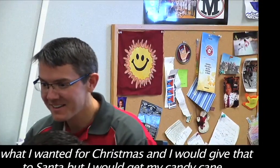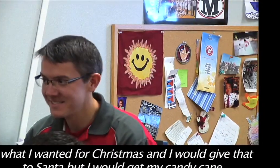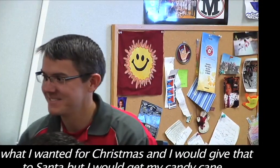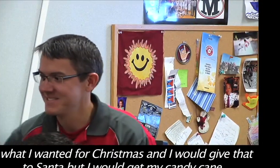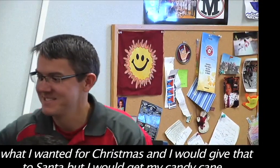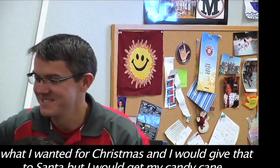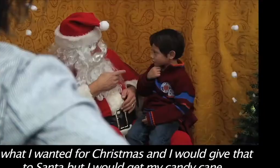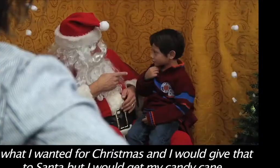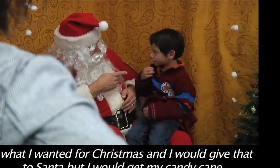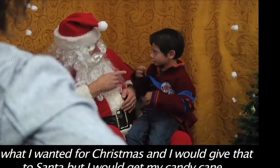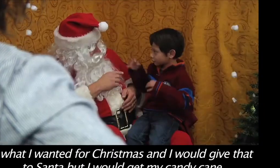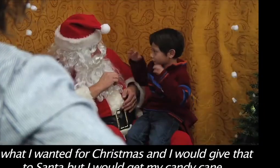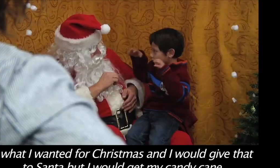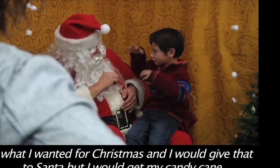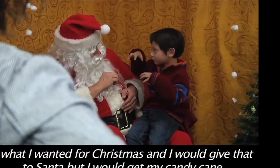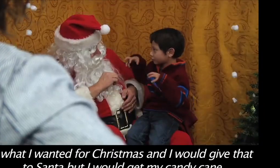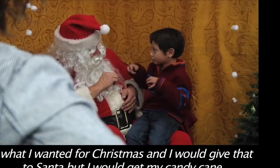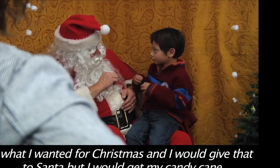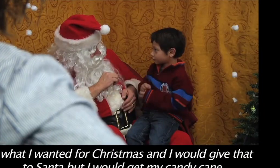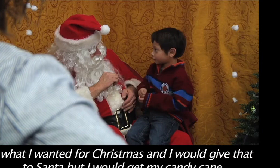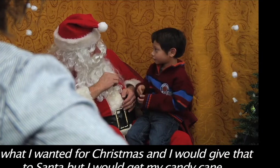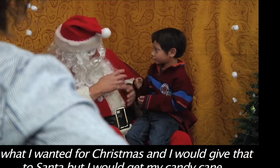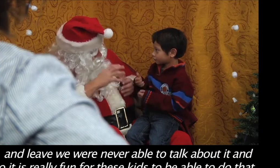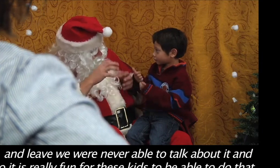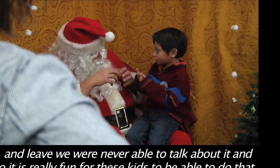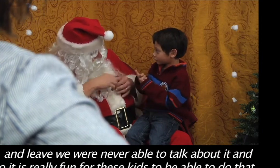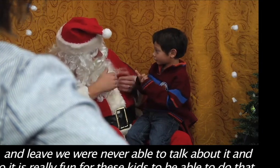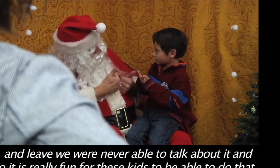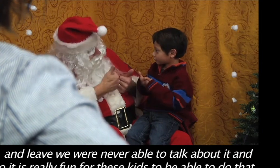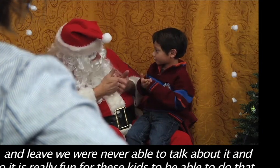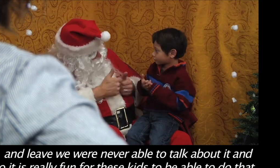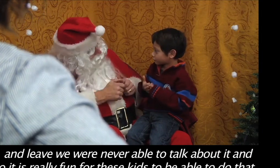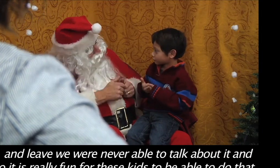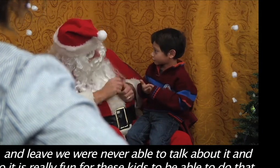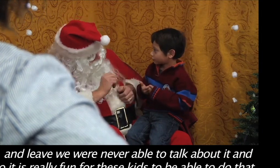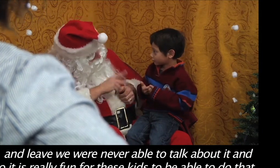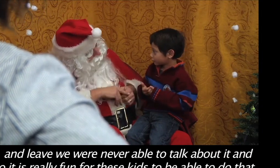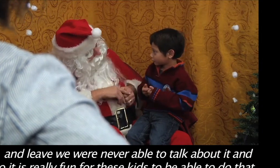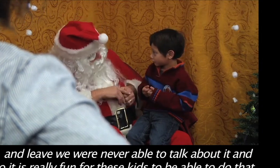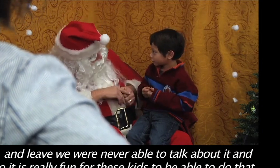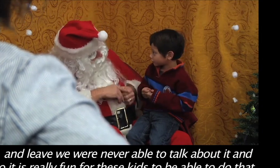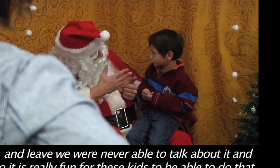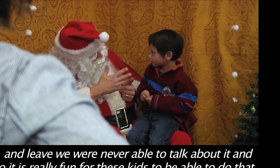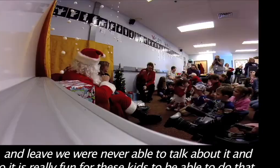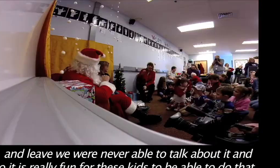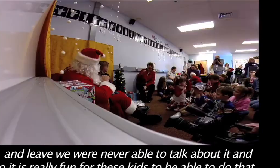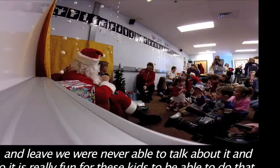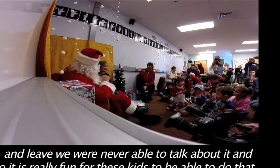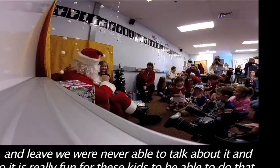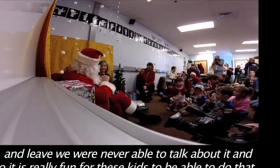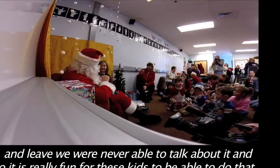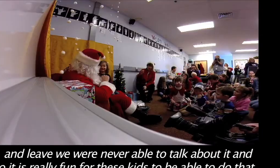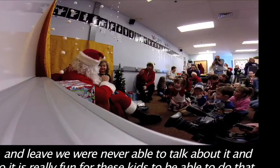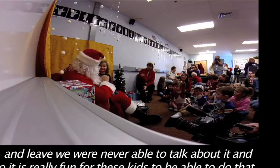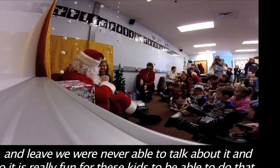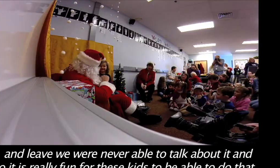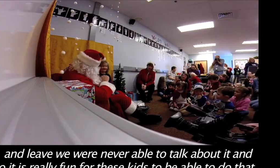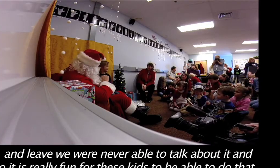Santa, but we, you know, I'd get my candy cane and leave. We were never able to talk about it and so it's really fun for these kids